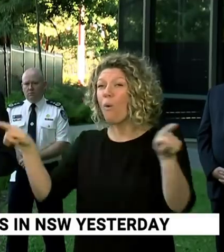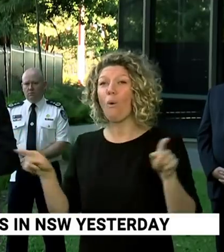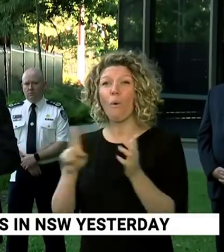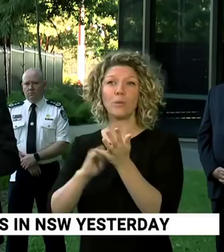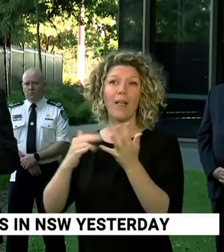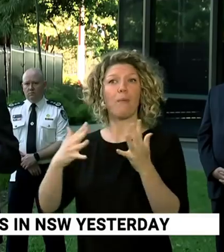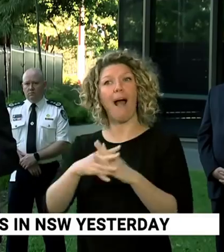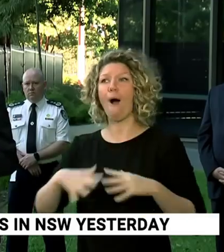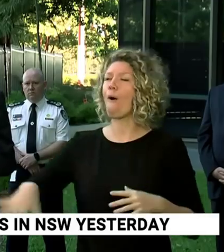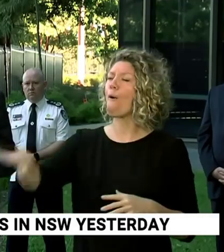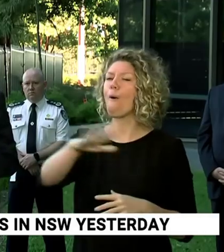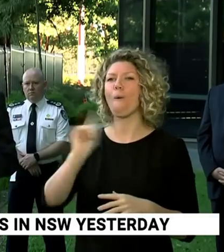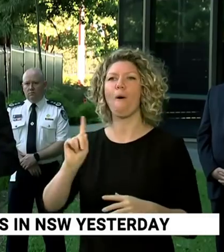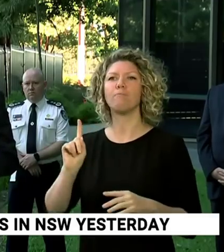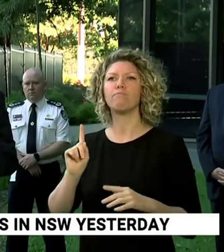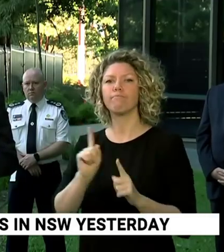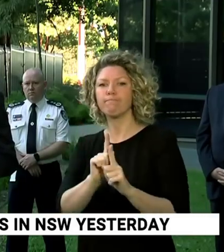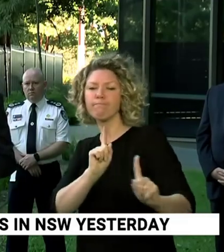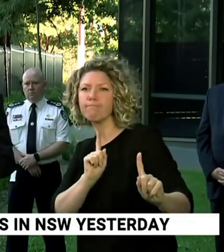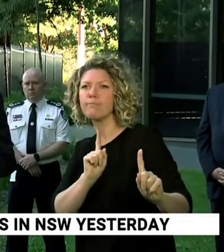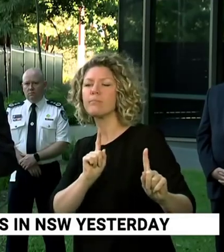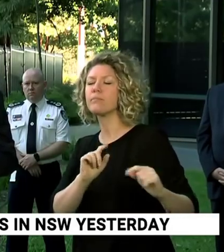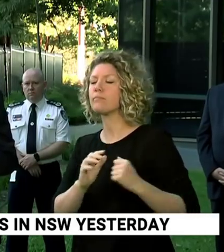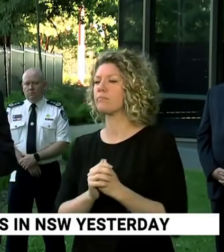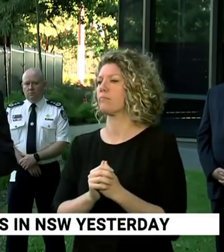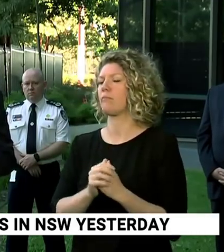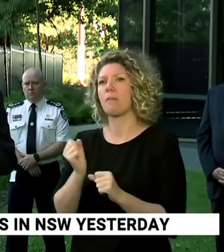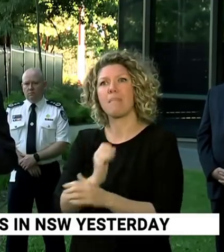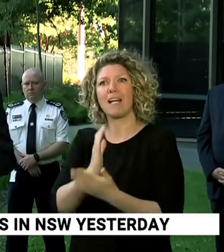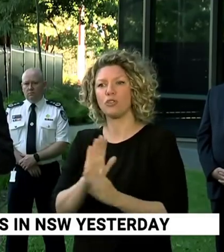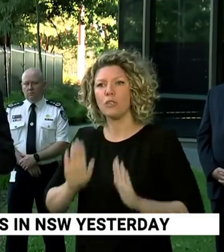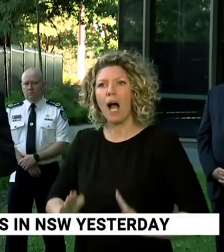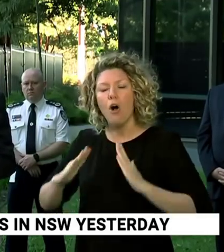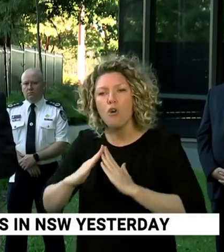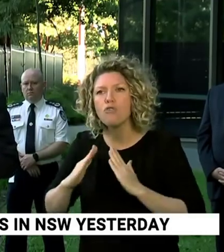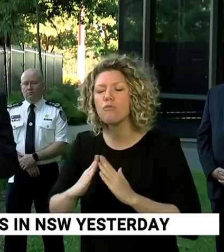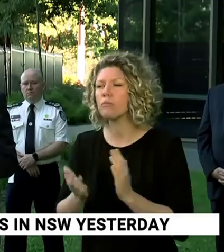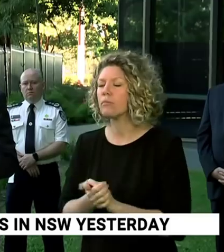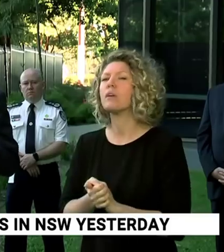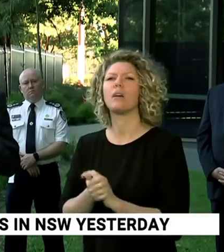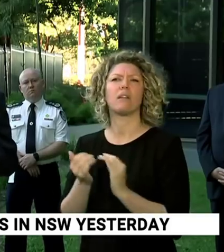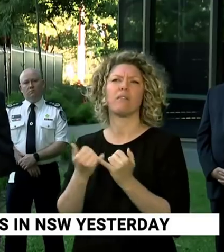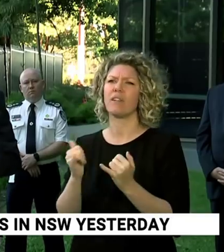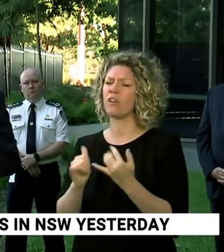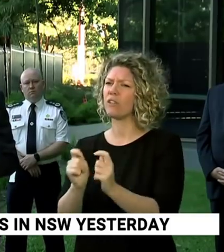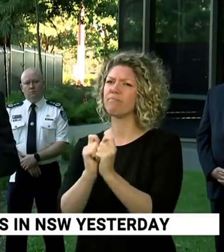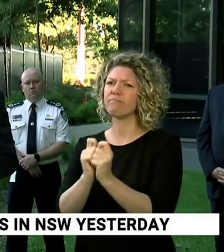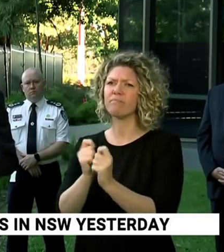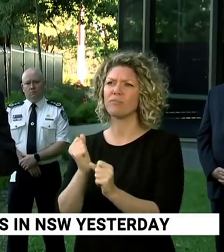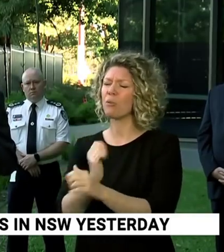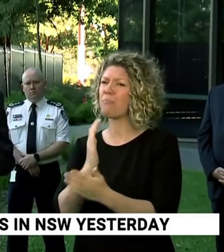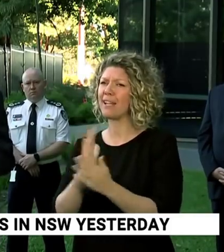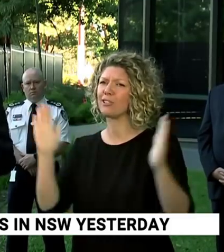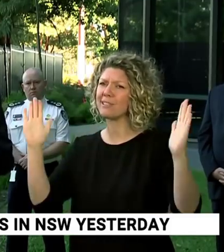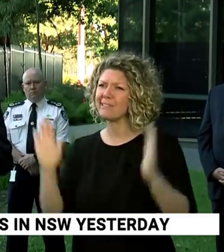been taking through social distancing and so on have been really helpful in keeping the numbers from escalating.